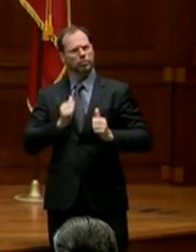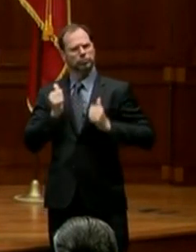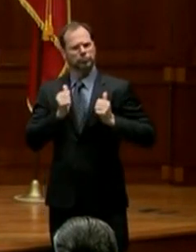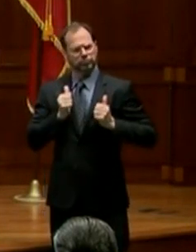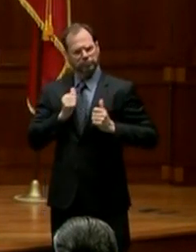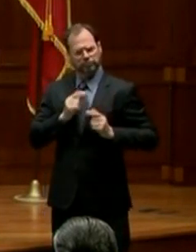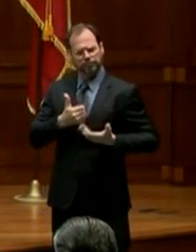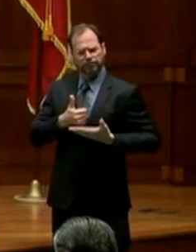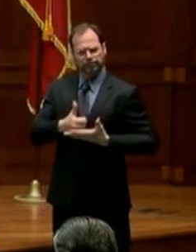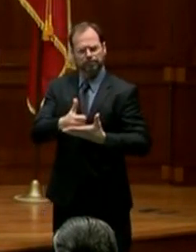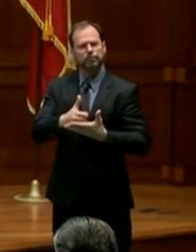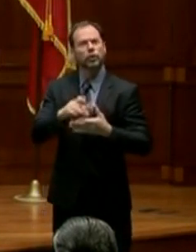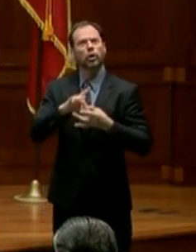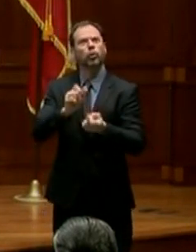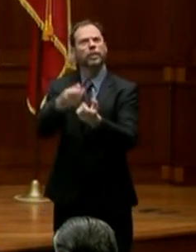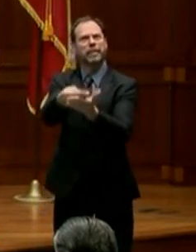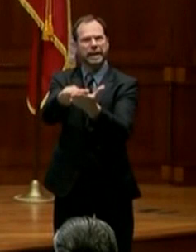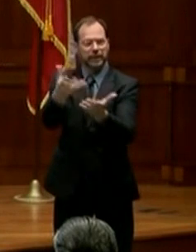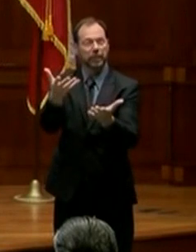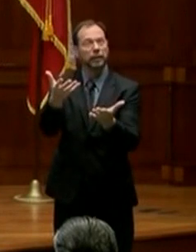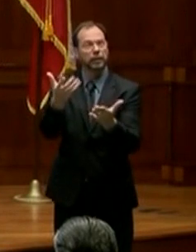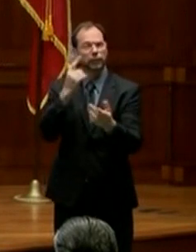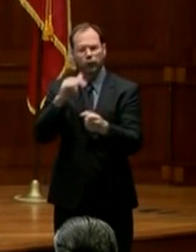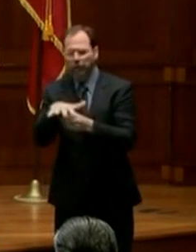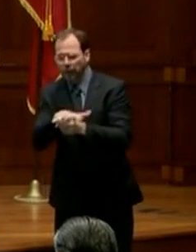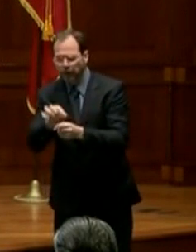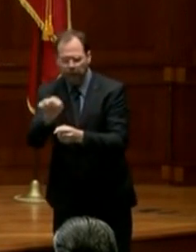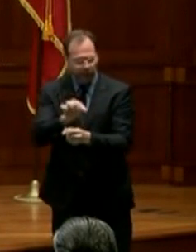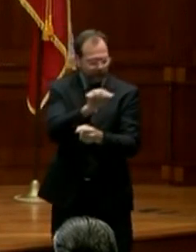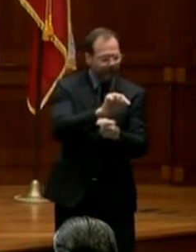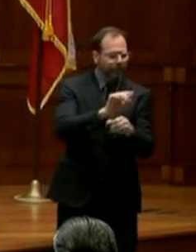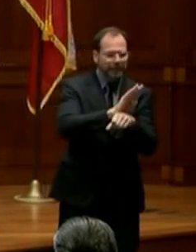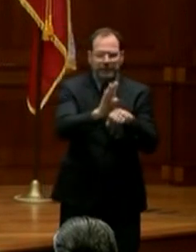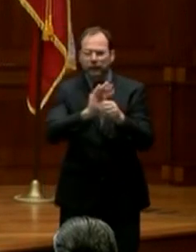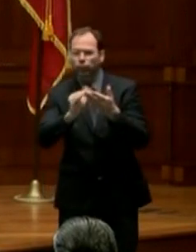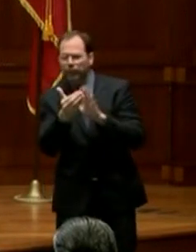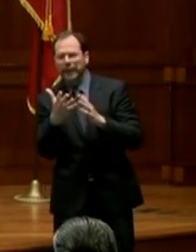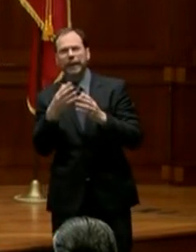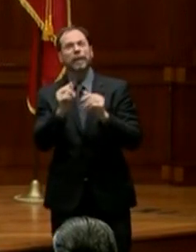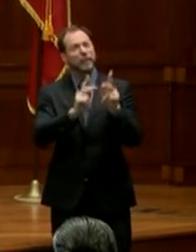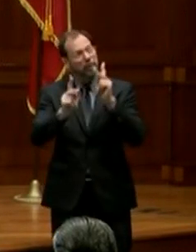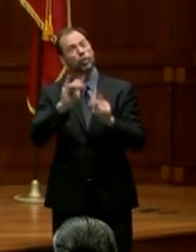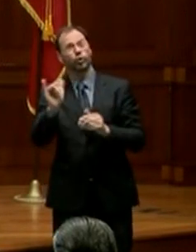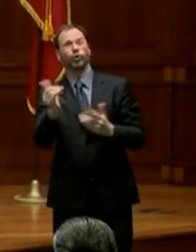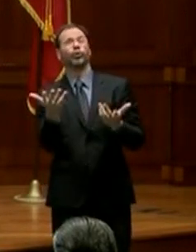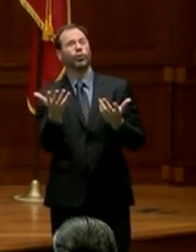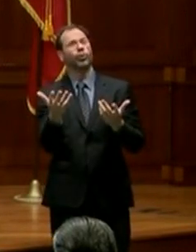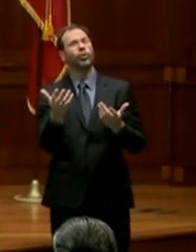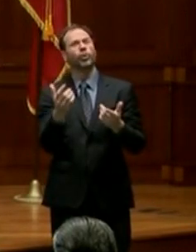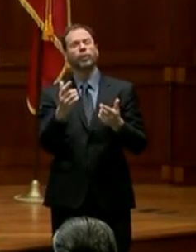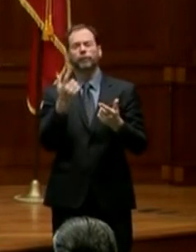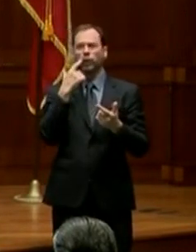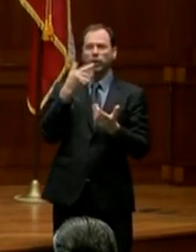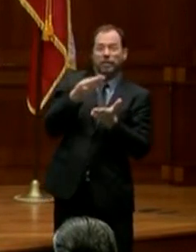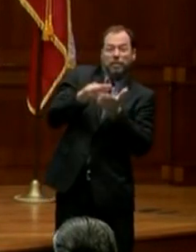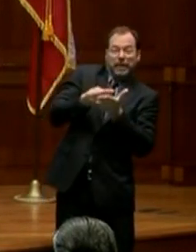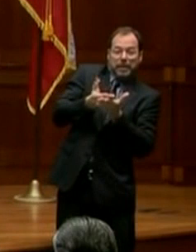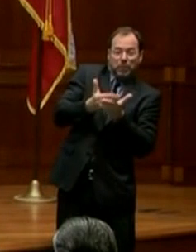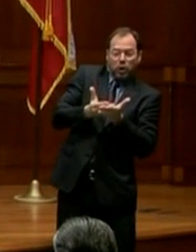economic perspective. To help these local communities and local businesses and individuals be able to economically